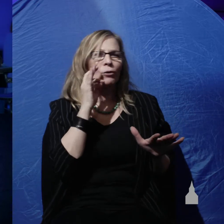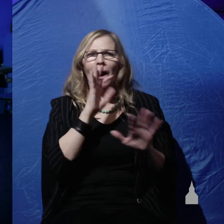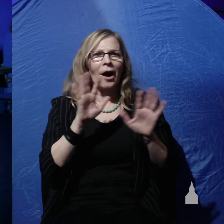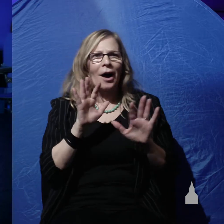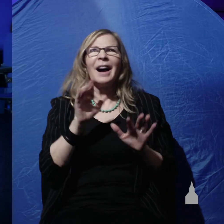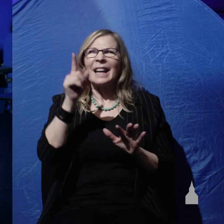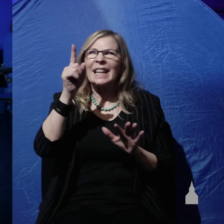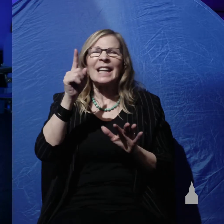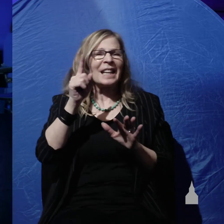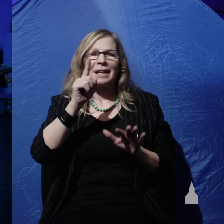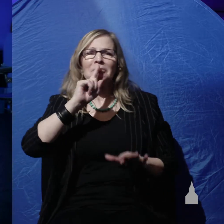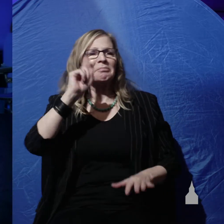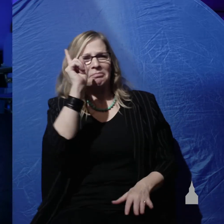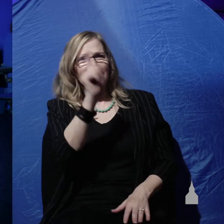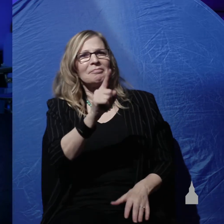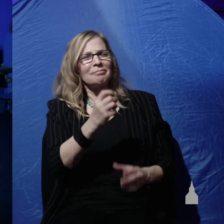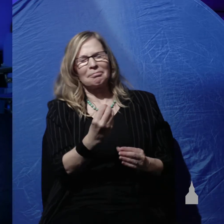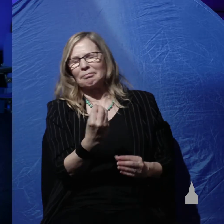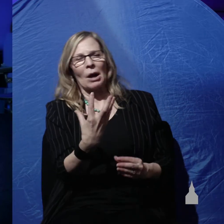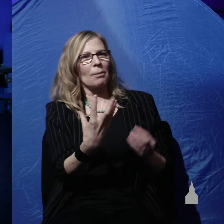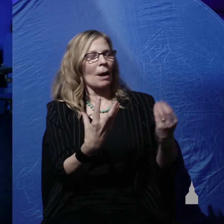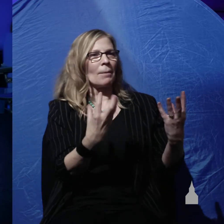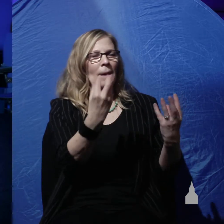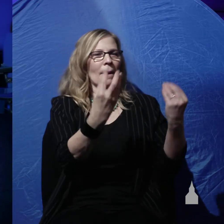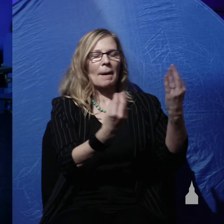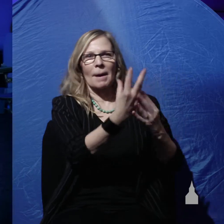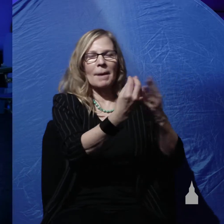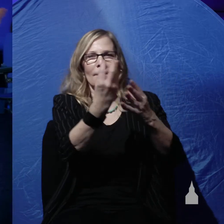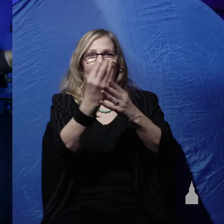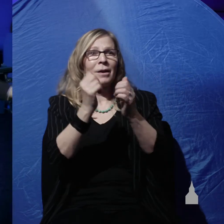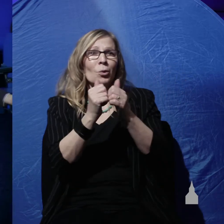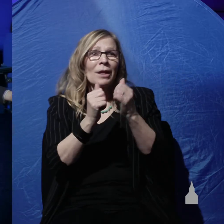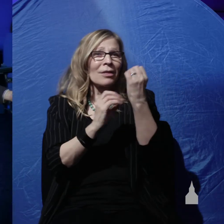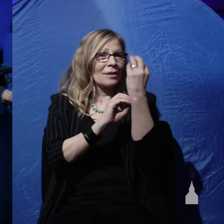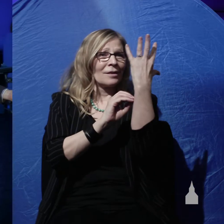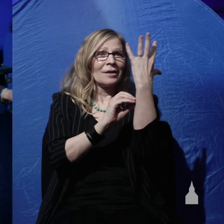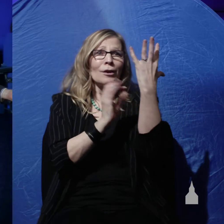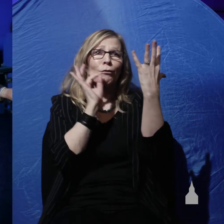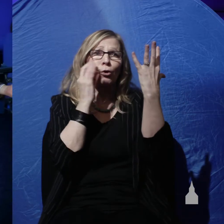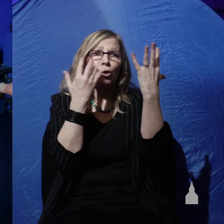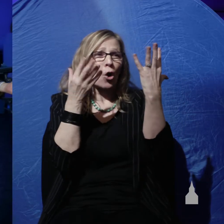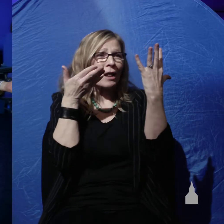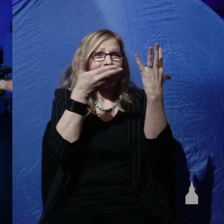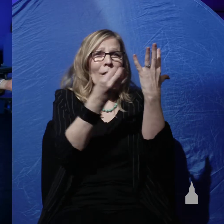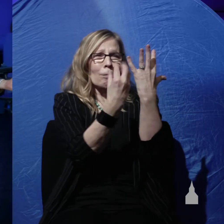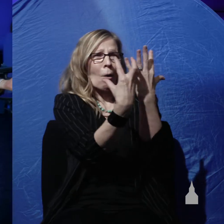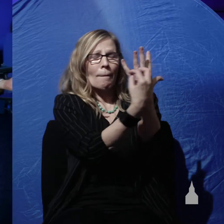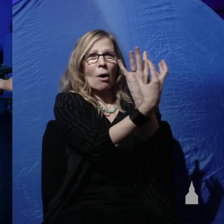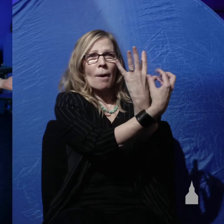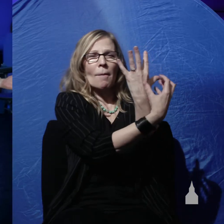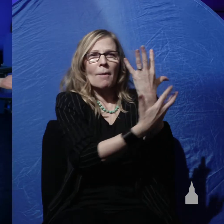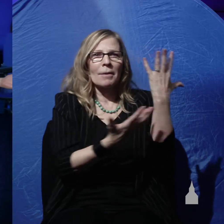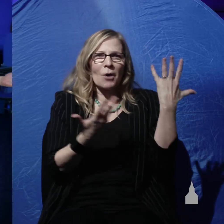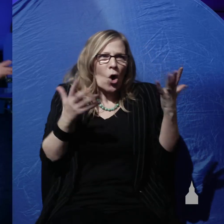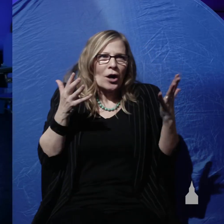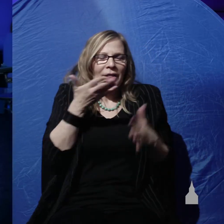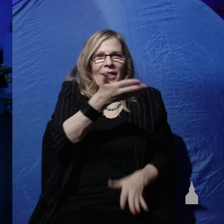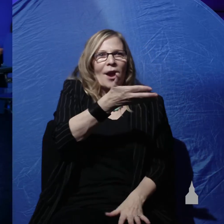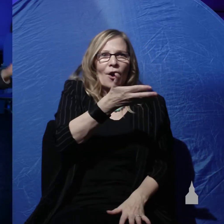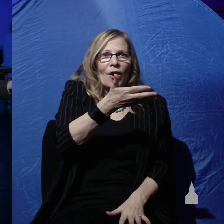supernaturally created the first plants with fruit already on their branches so that the animals and the